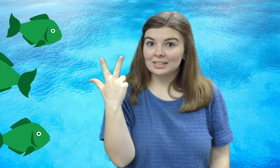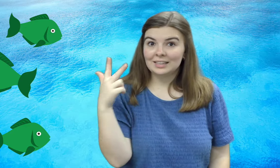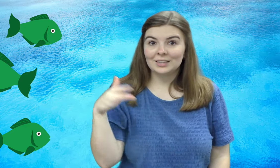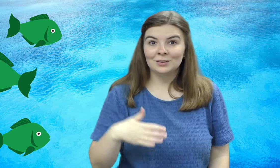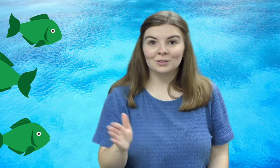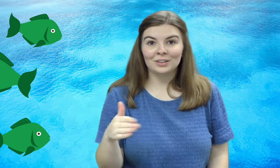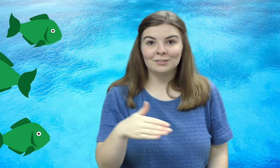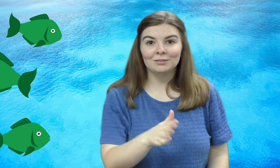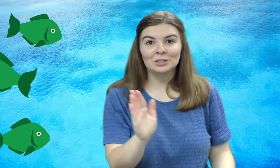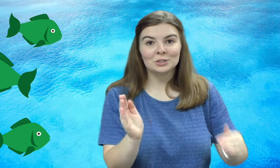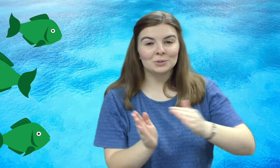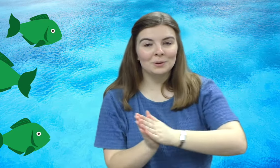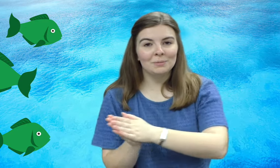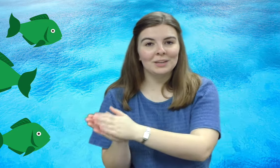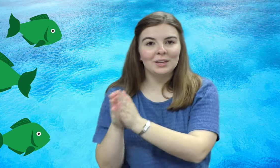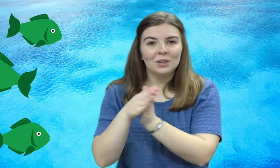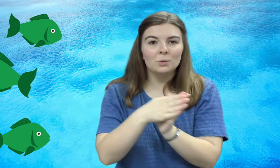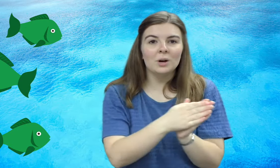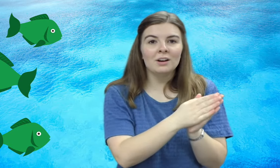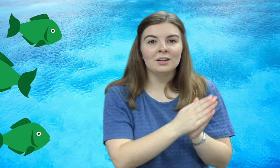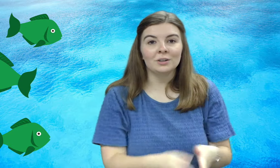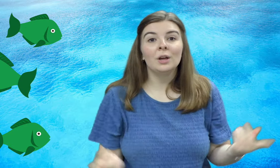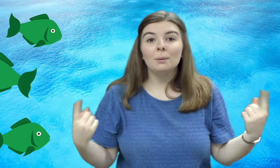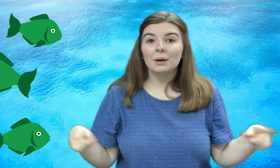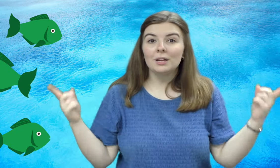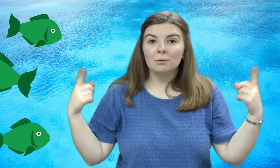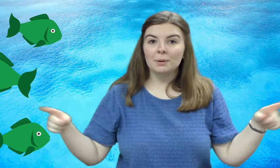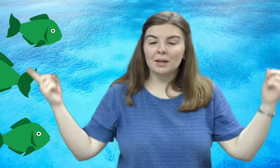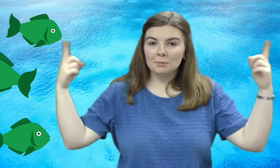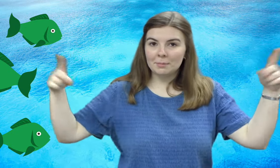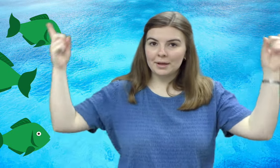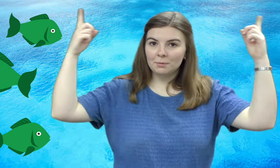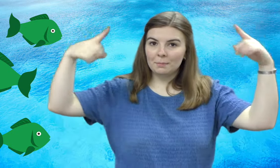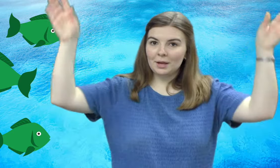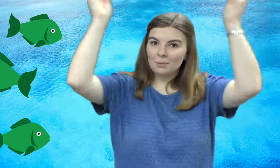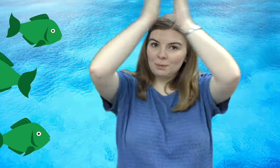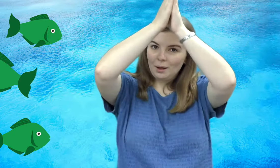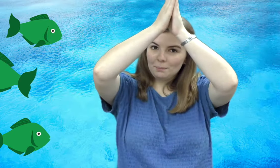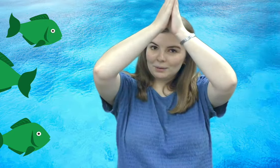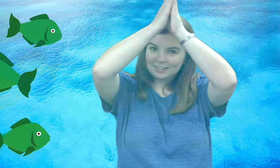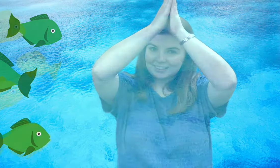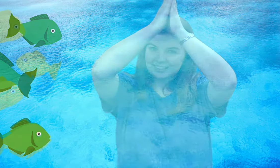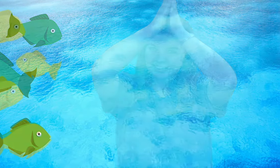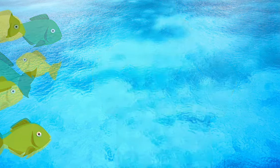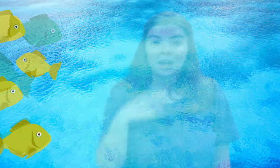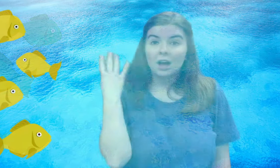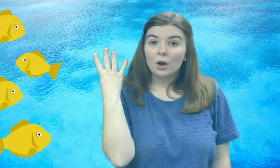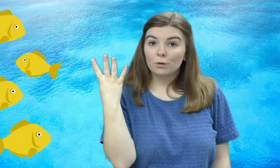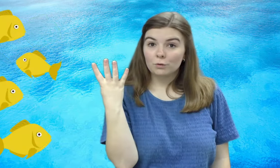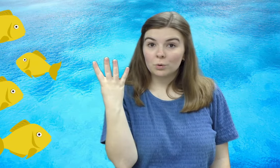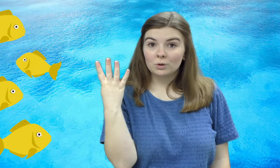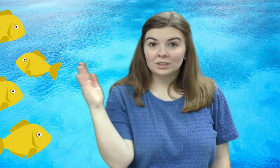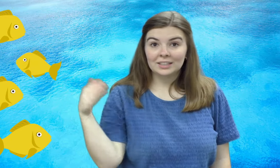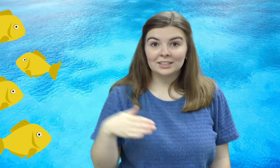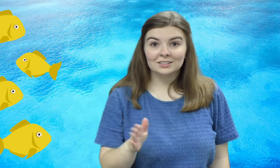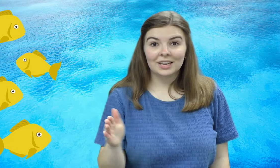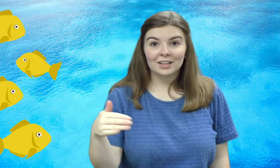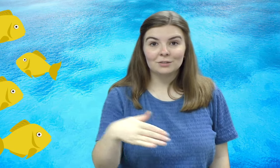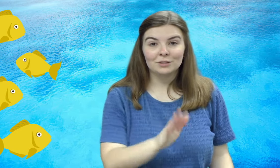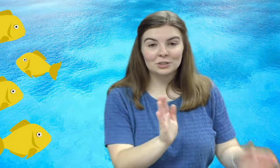little green fish swimming in the water, bubble bubble bubble bubble pop. Four little yellow fish